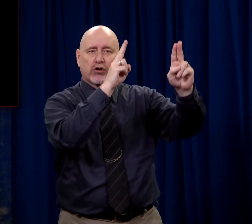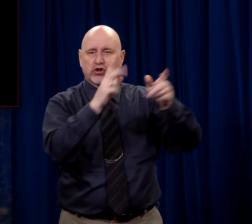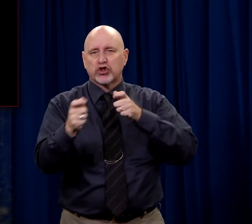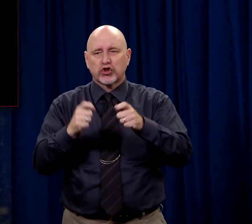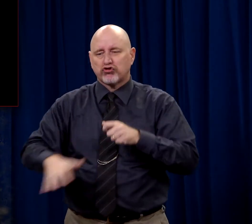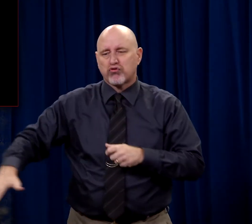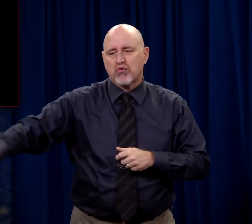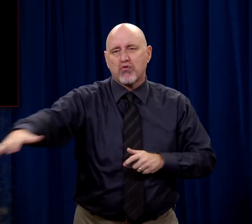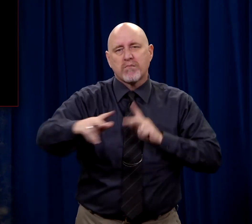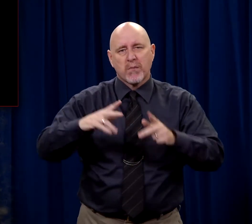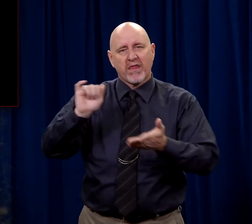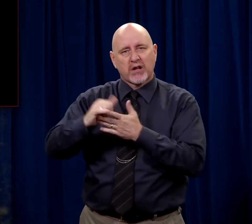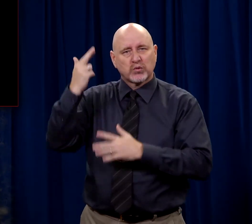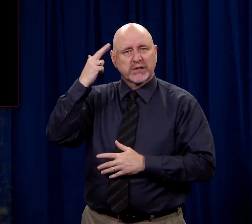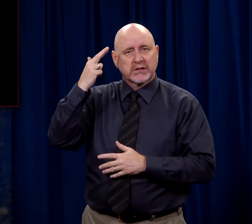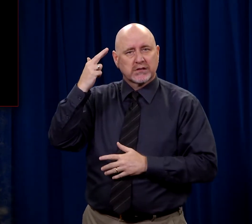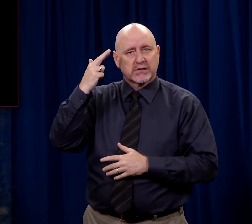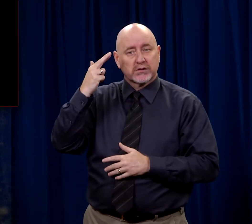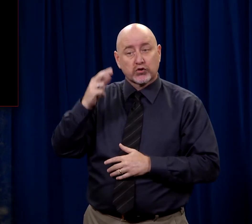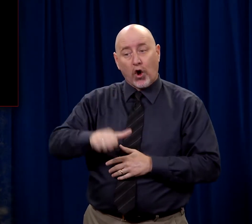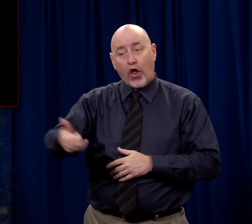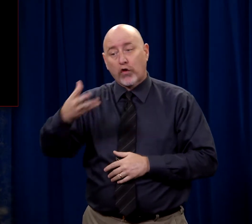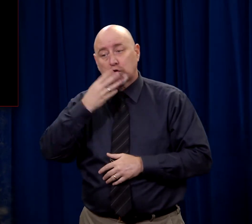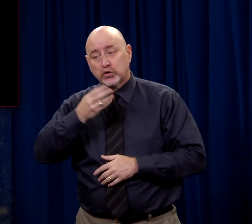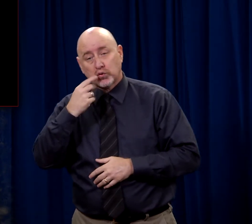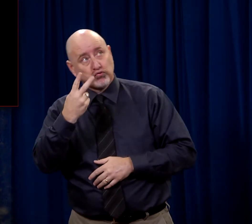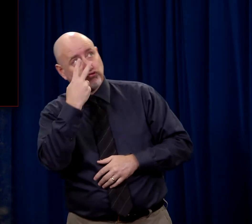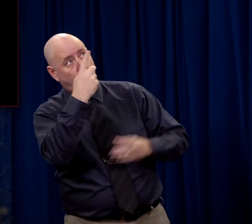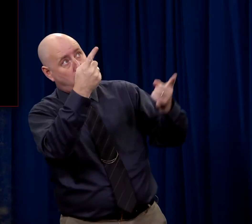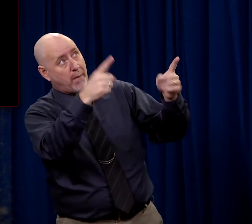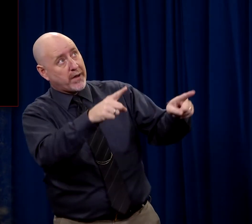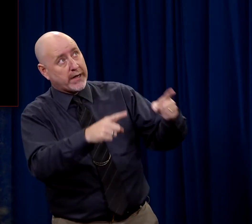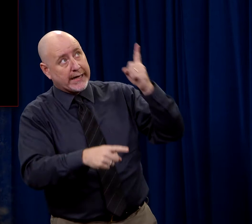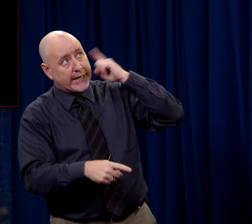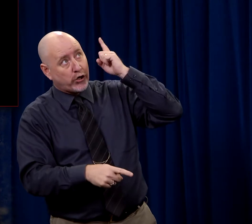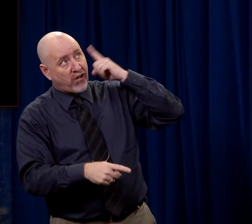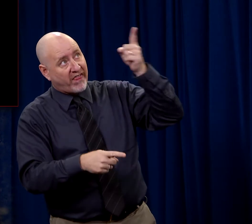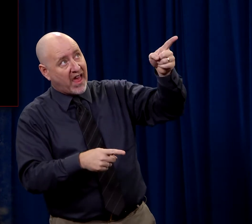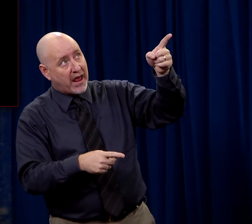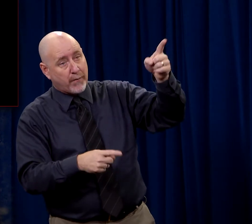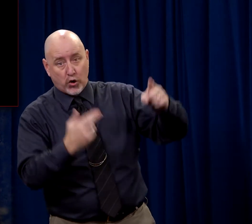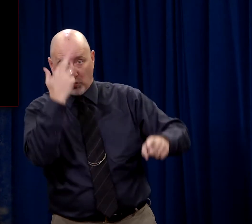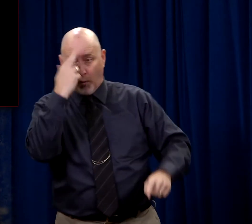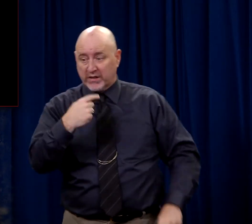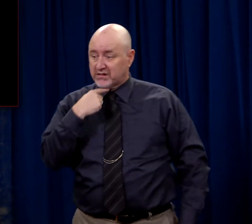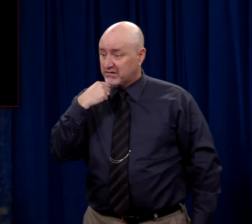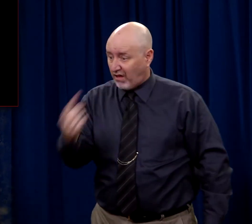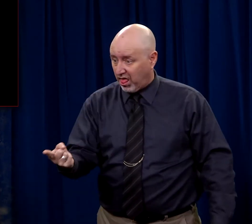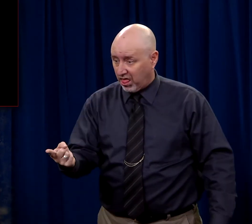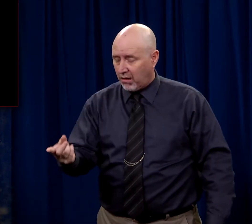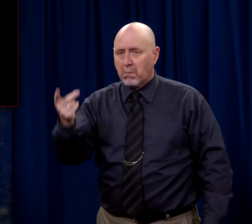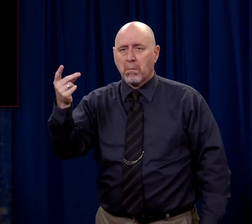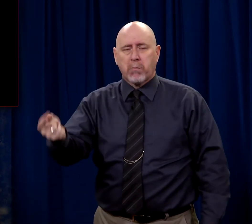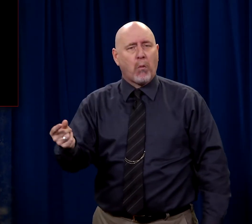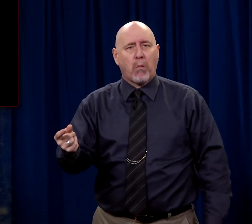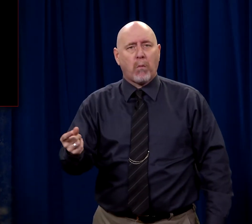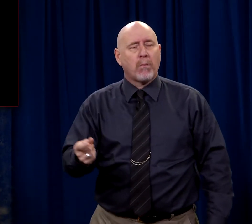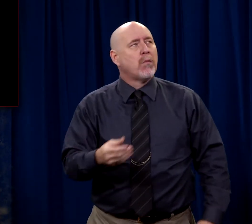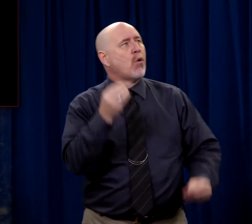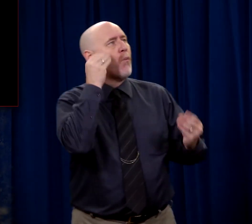to control the people. In order that other Jews when hearing an instruction by the Romans would be